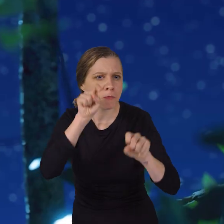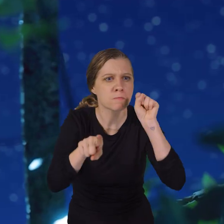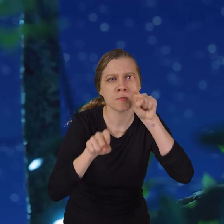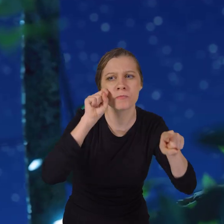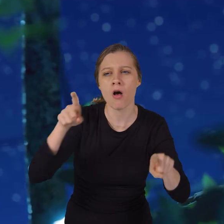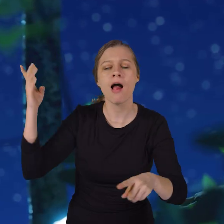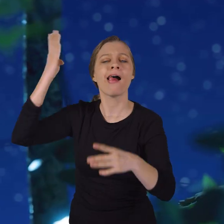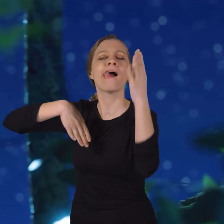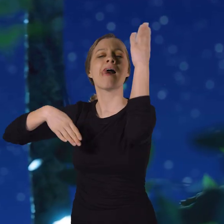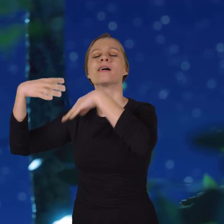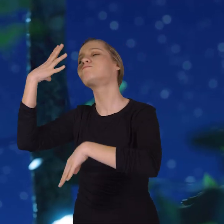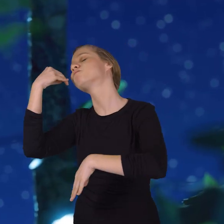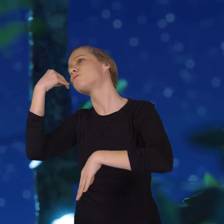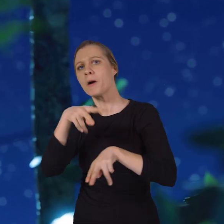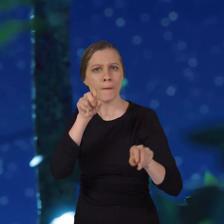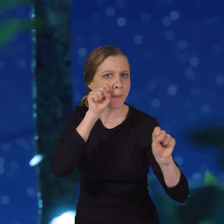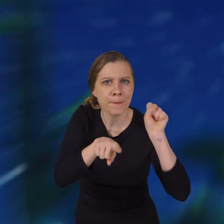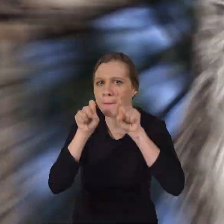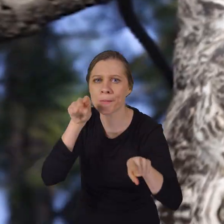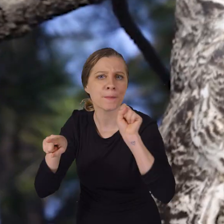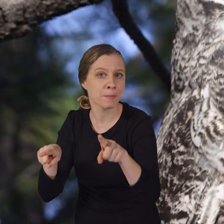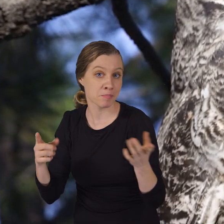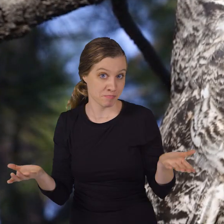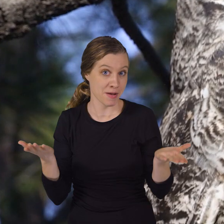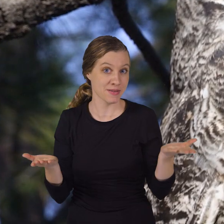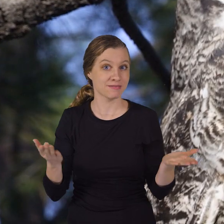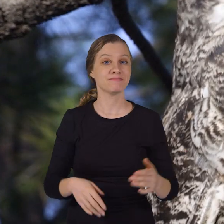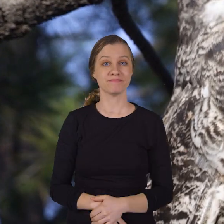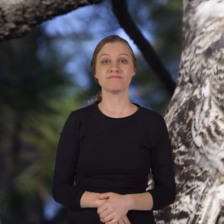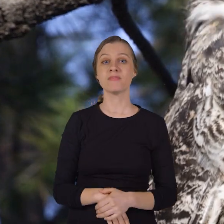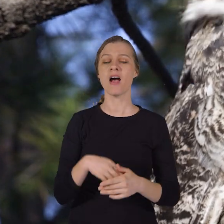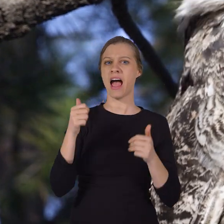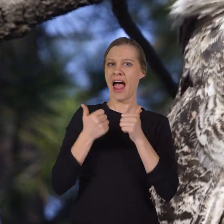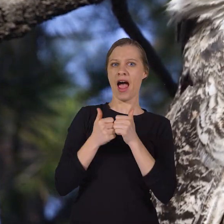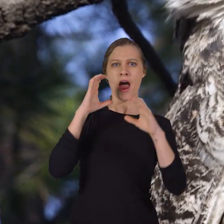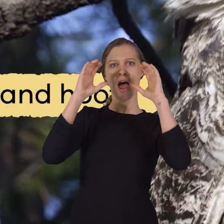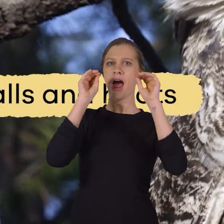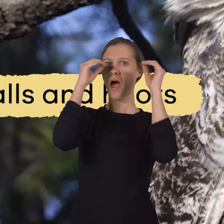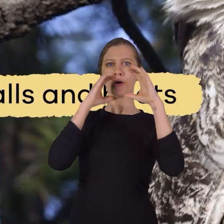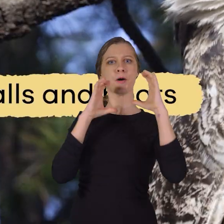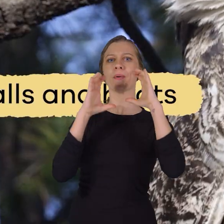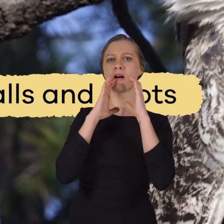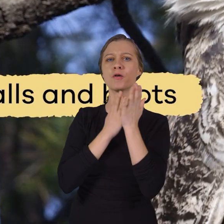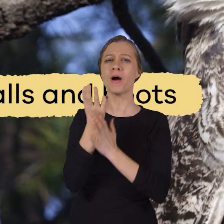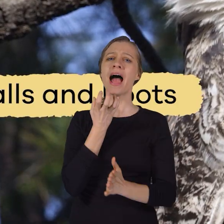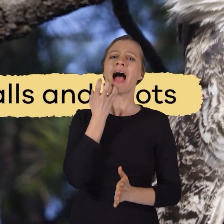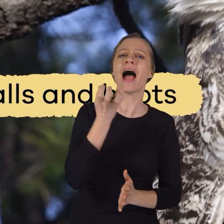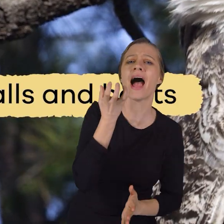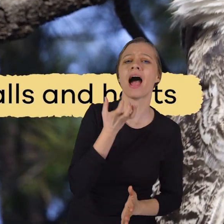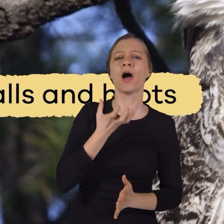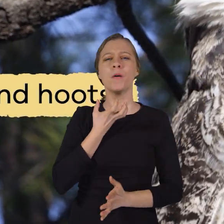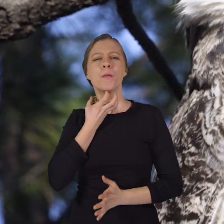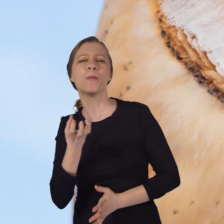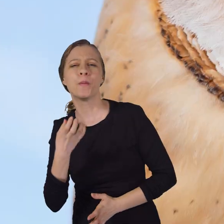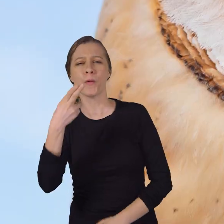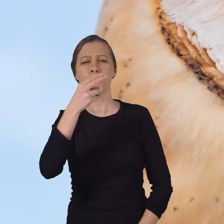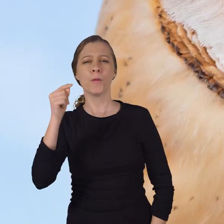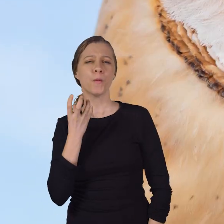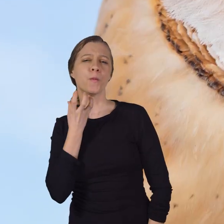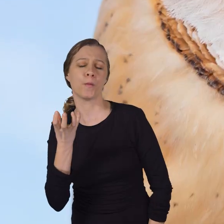see things others can't. One way owls communicate is through calls and hoots. But not all